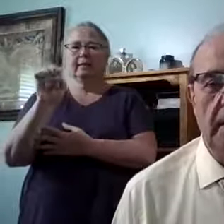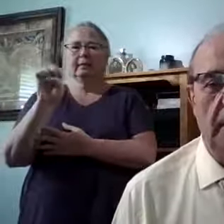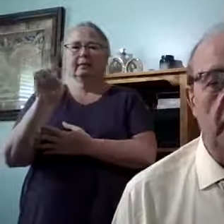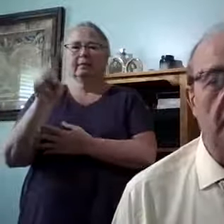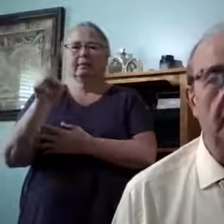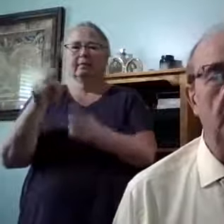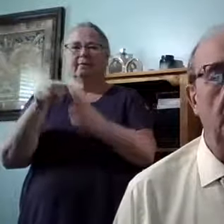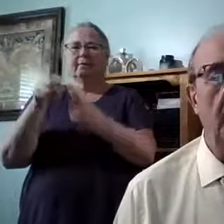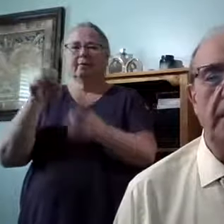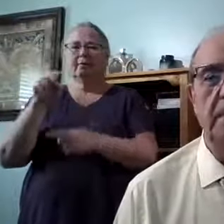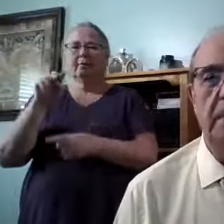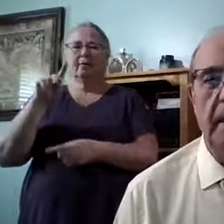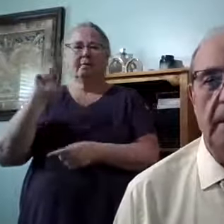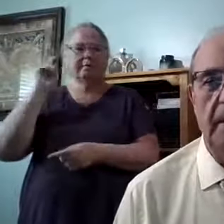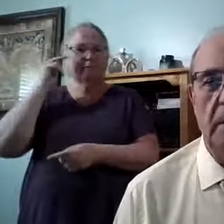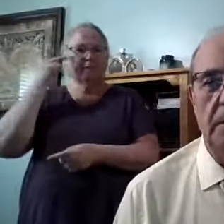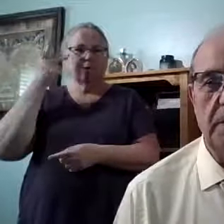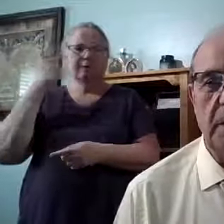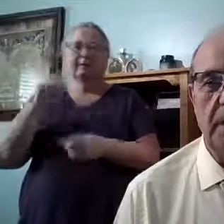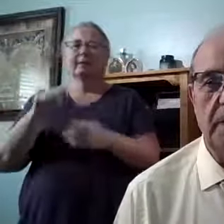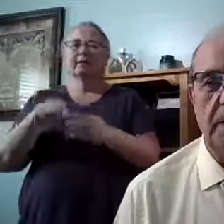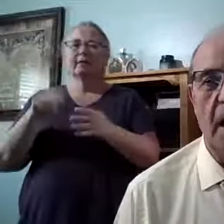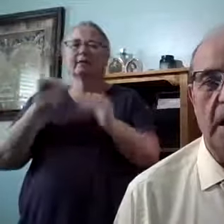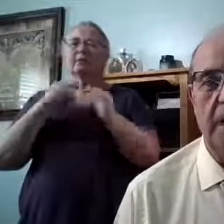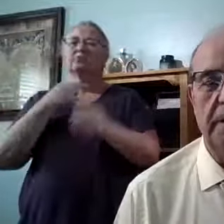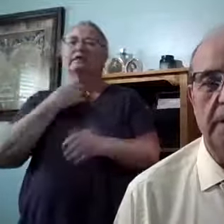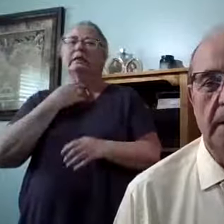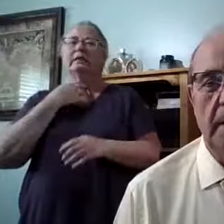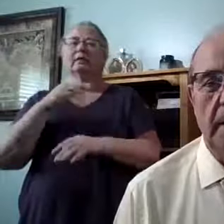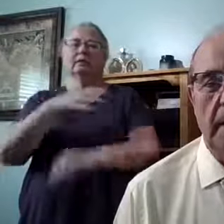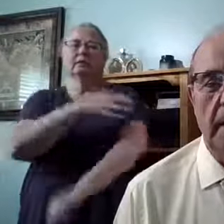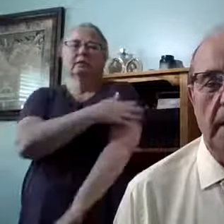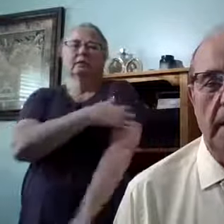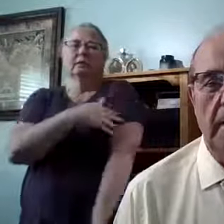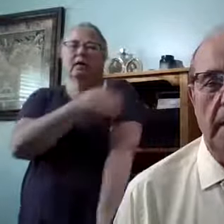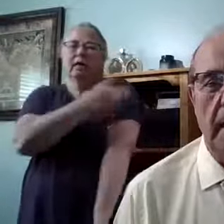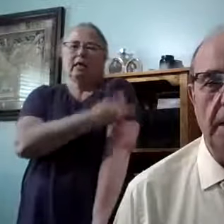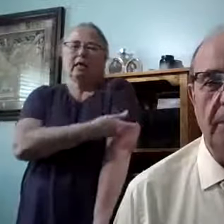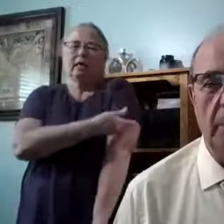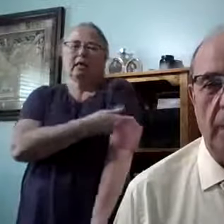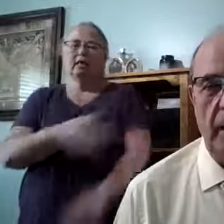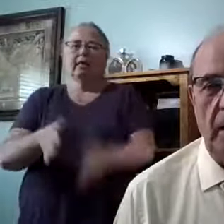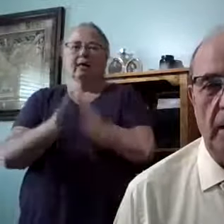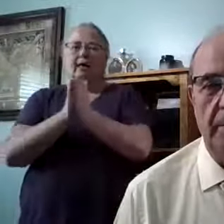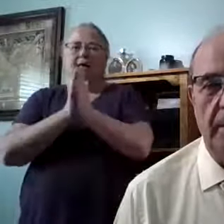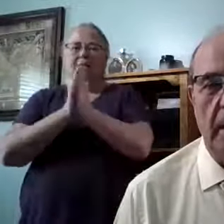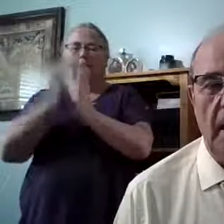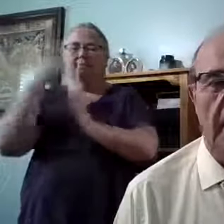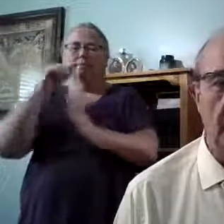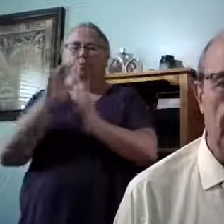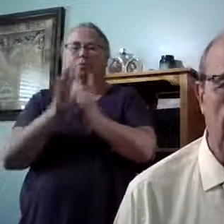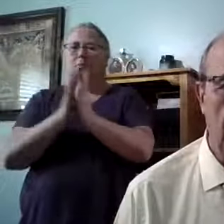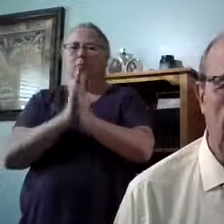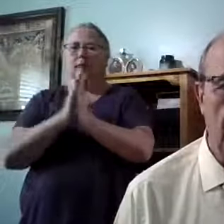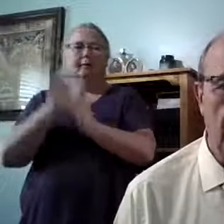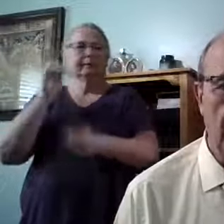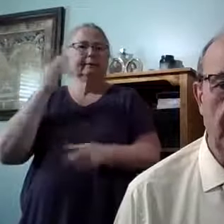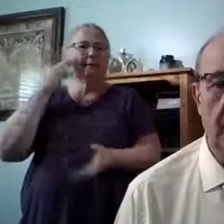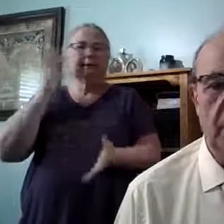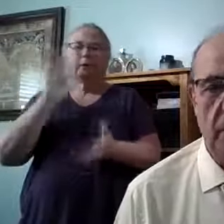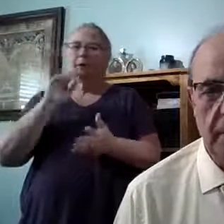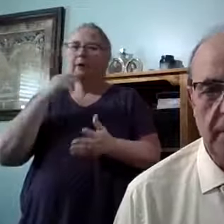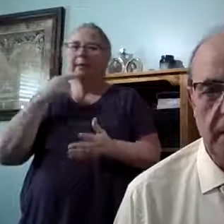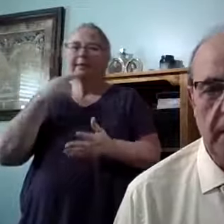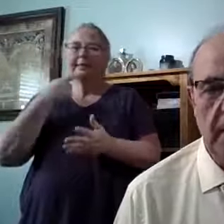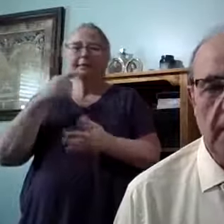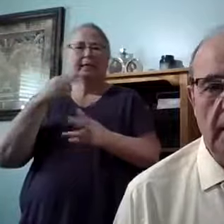they're from the Philippines and they they're stuck in Scotland. And they asked for prayer. I can't pronounce their name.